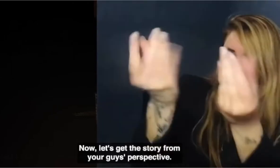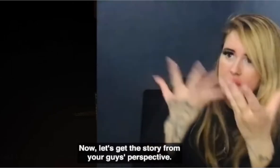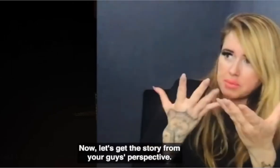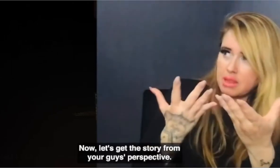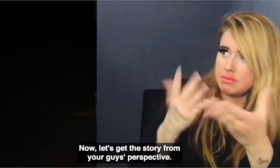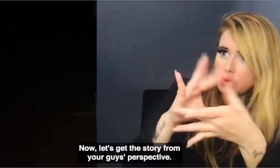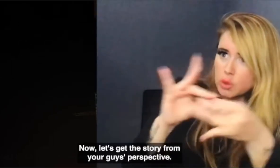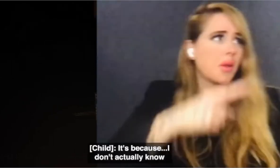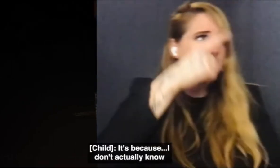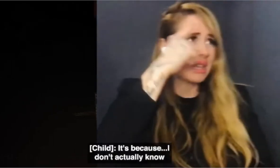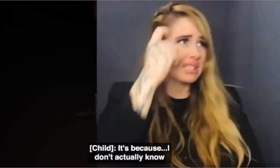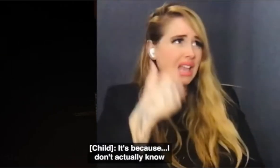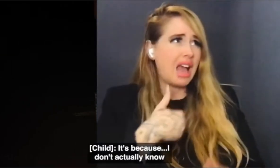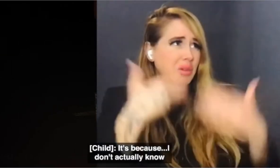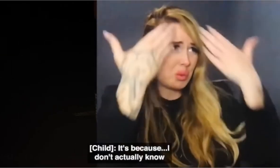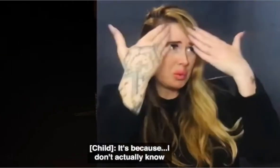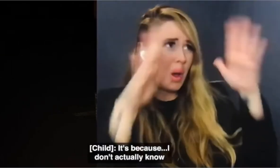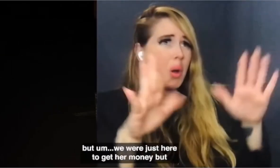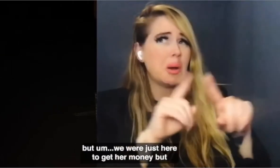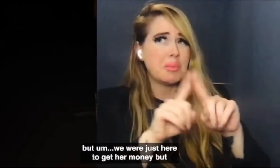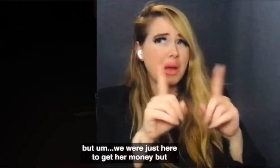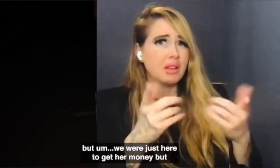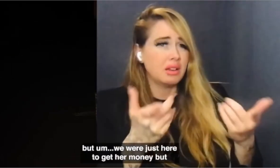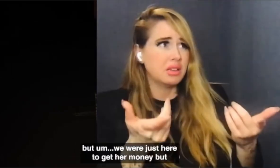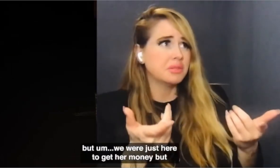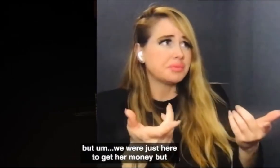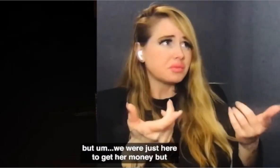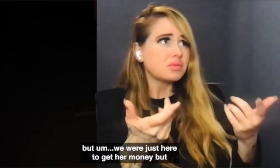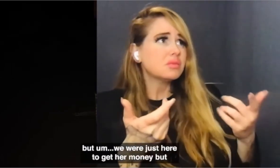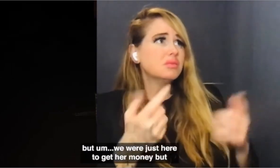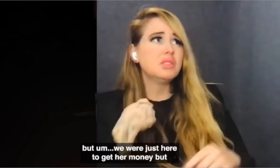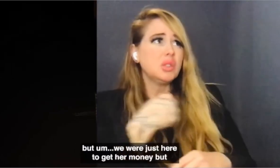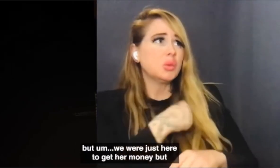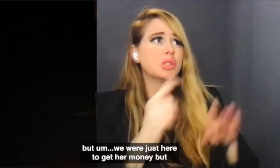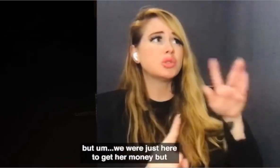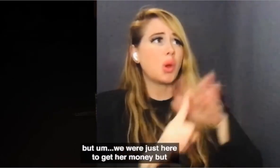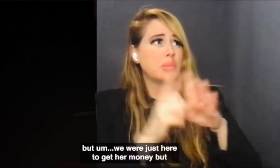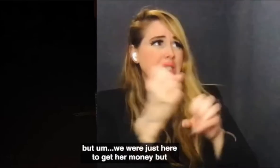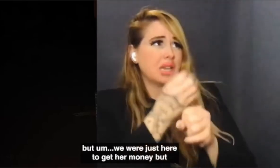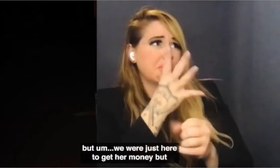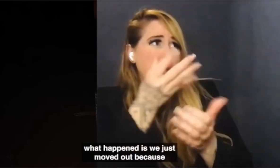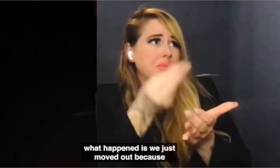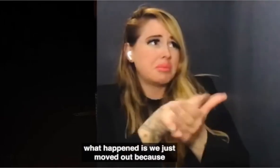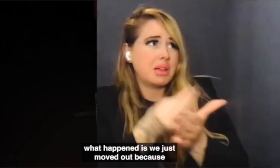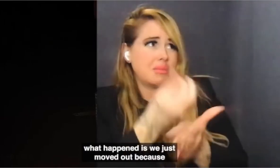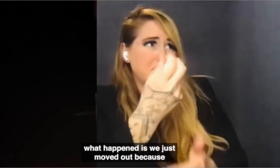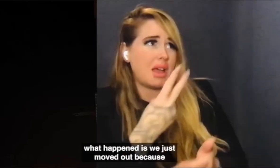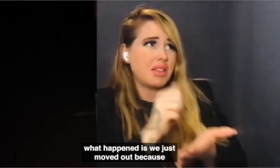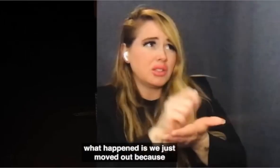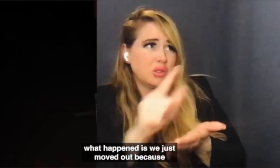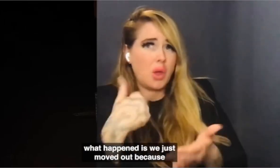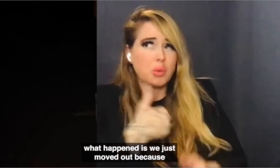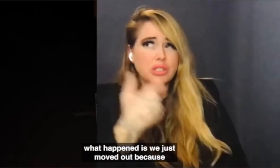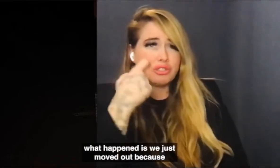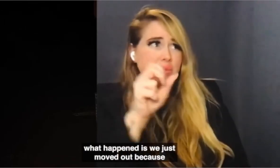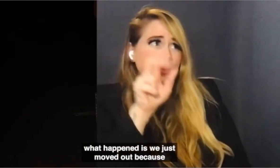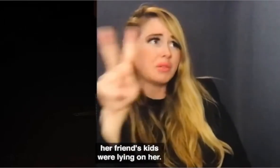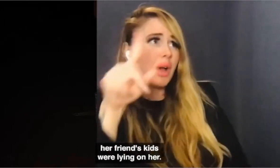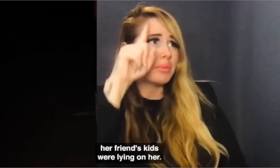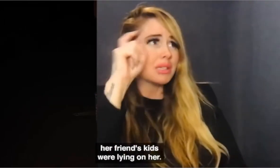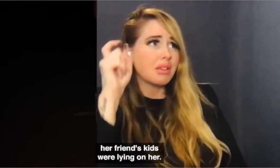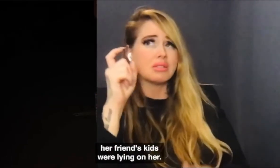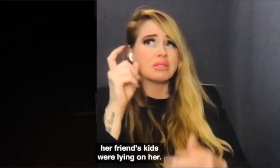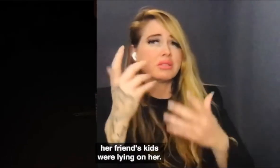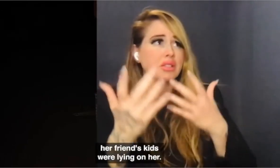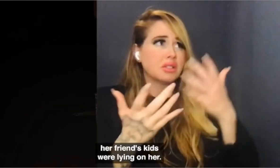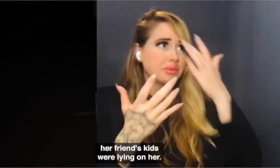perspective i don't actually know but um we were just here to get her money but exactly we just moved out because